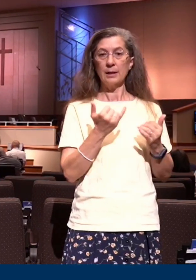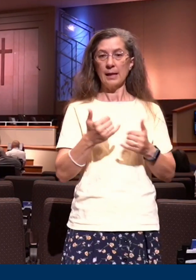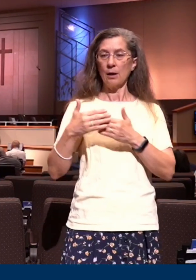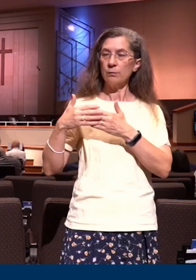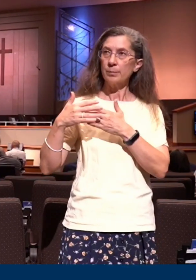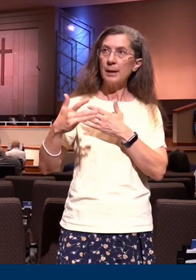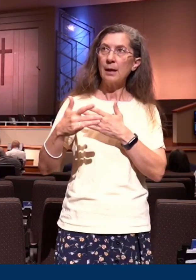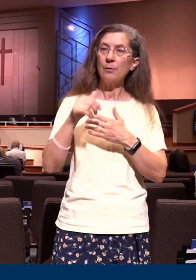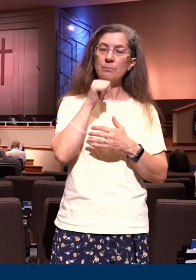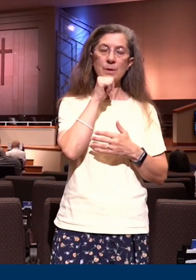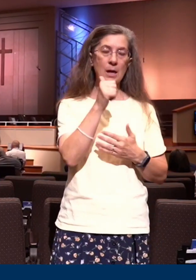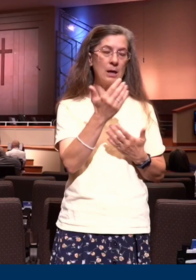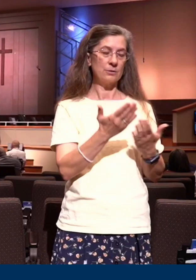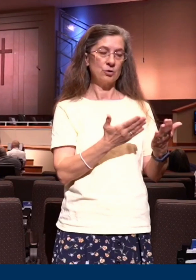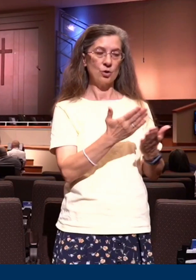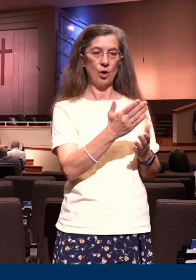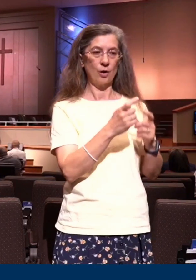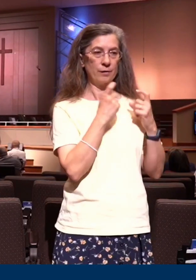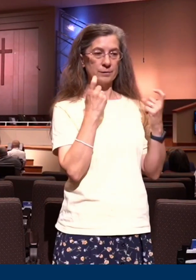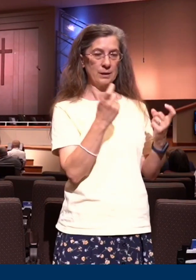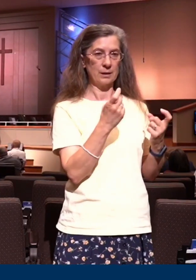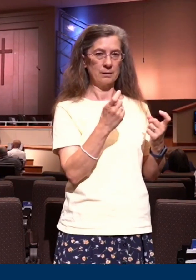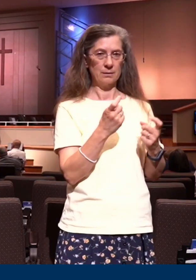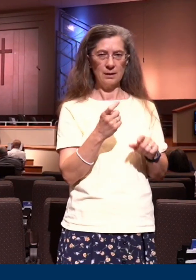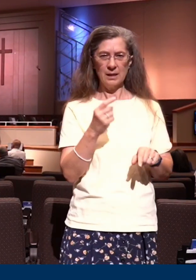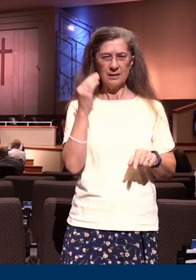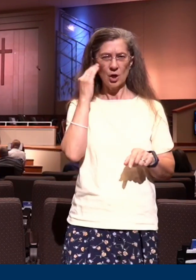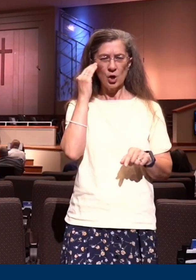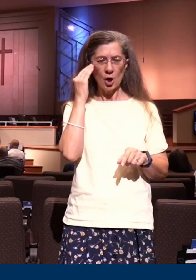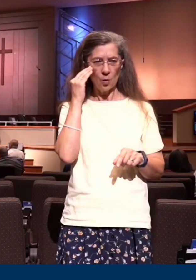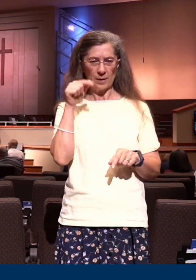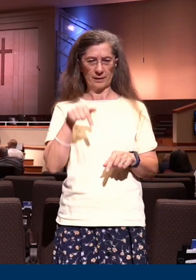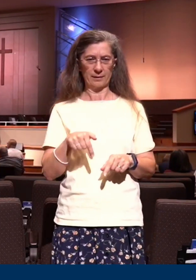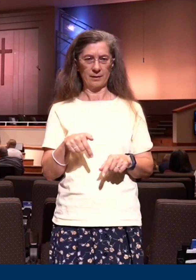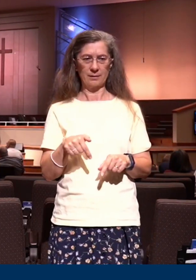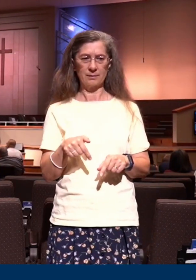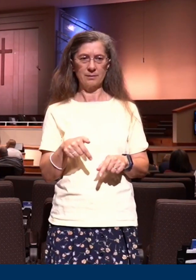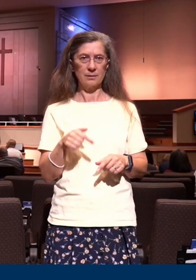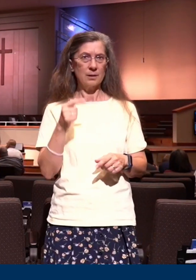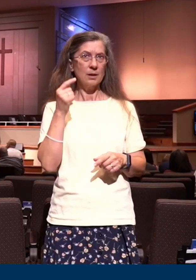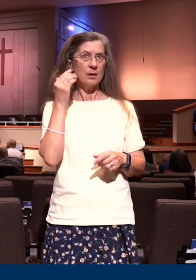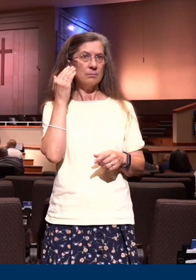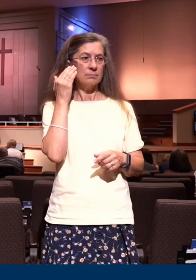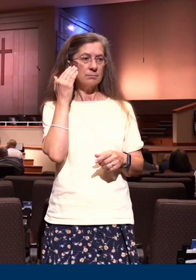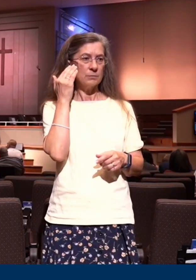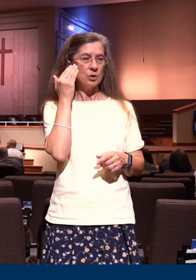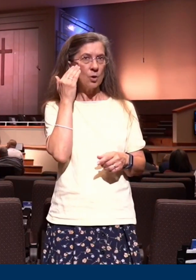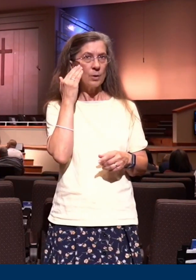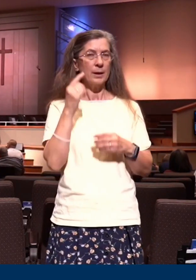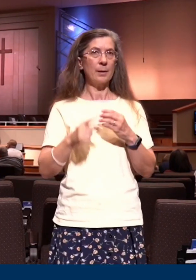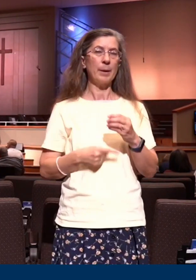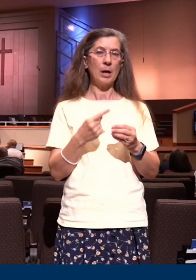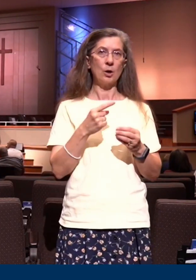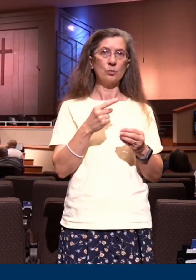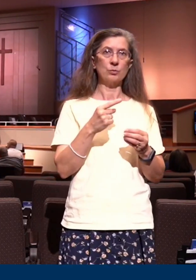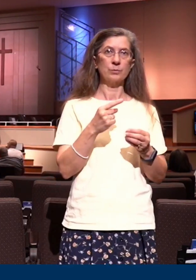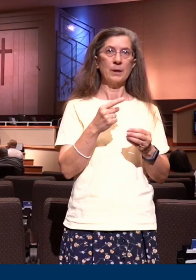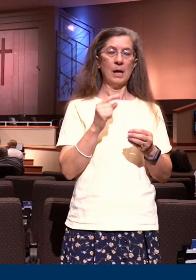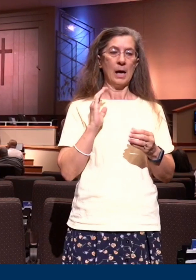sin. Knowing this, this is the object, this is the purpose of the crucifixion of our old man with Christ. So,